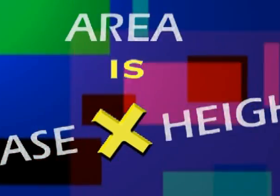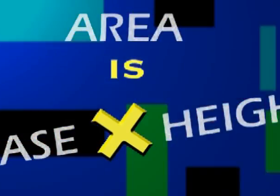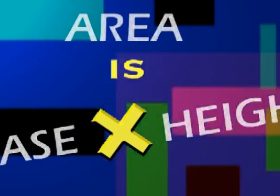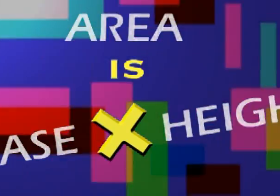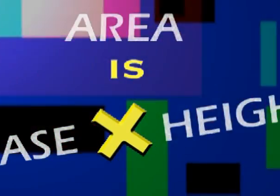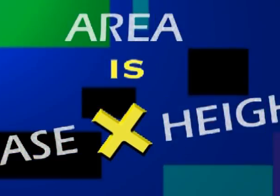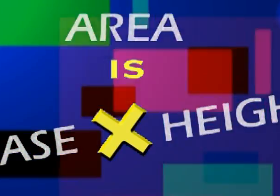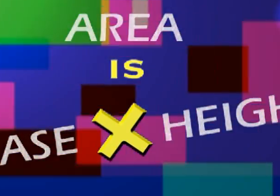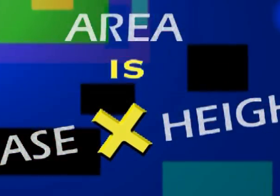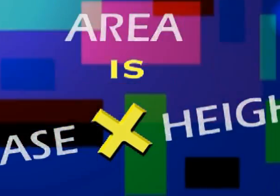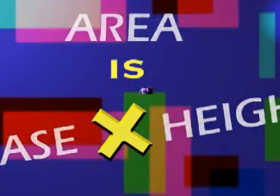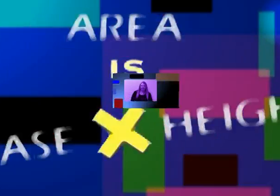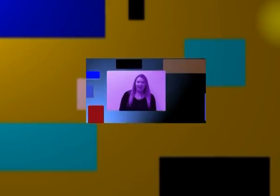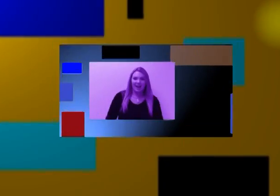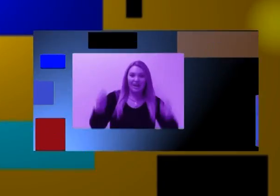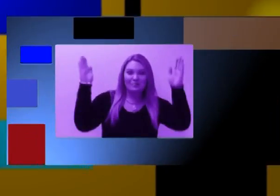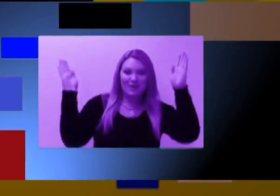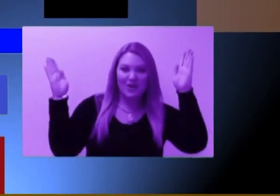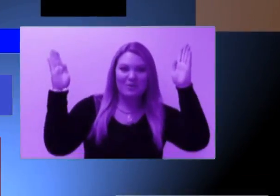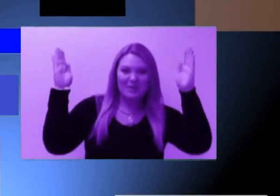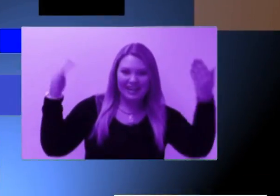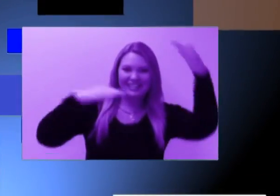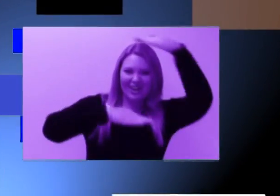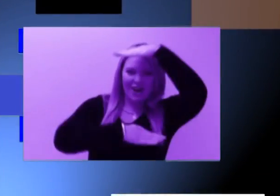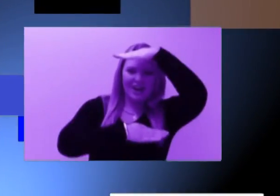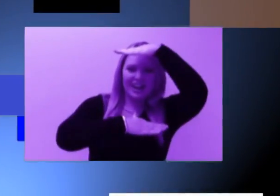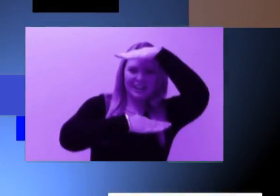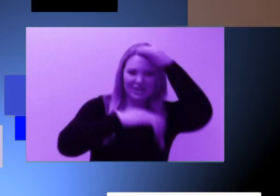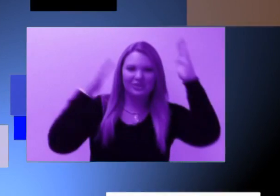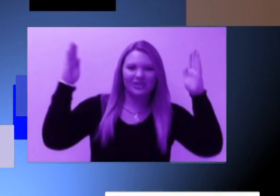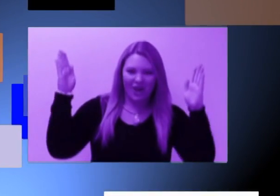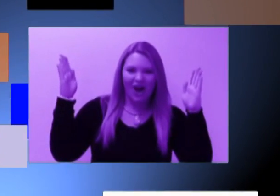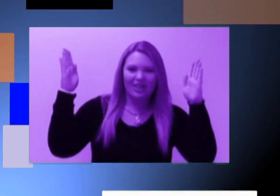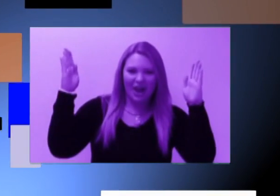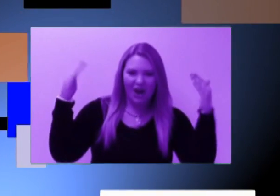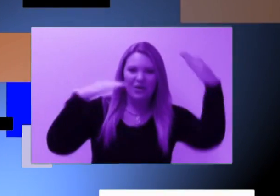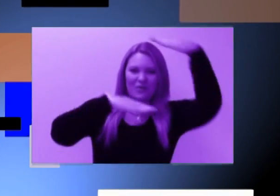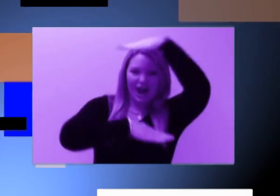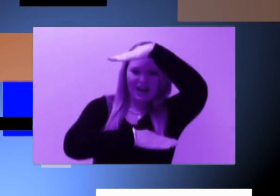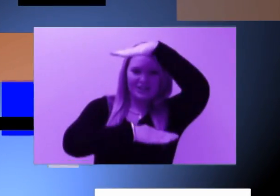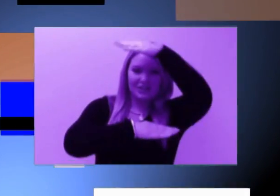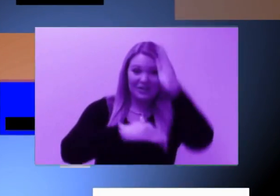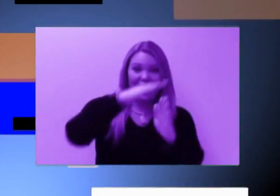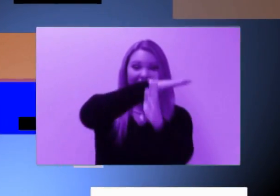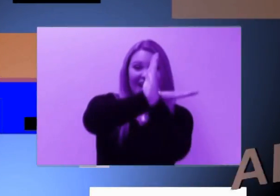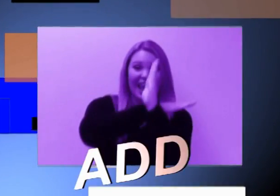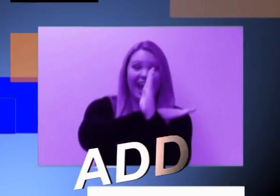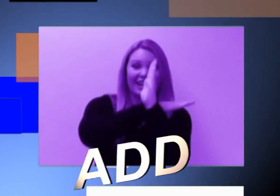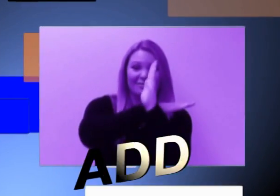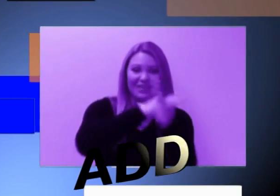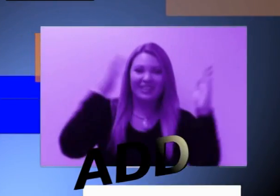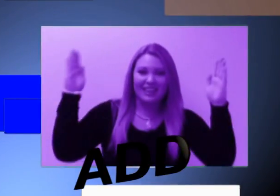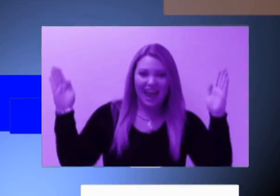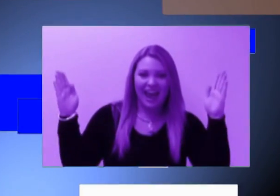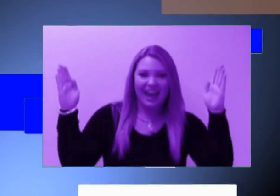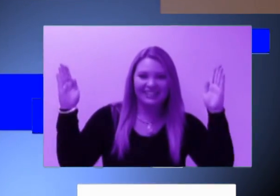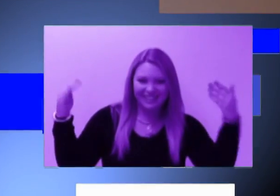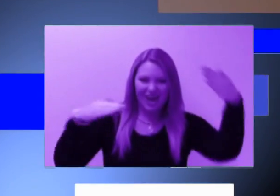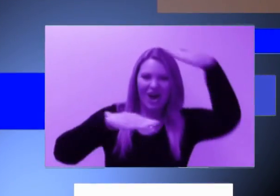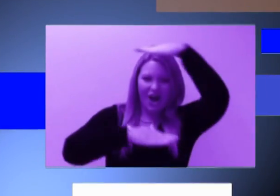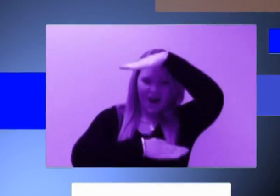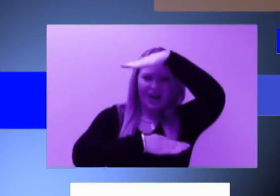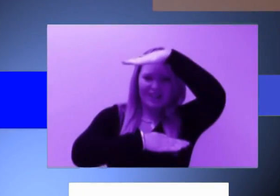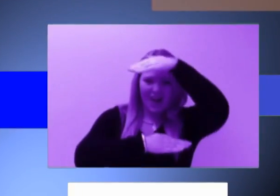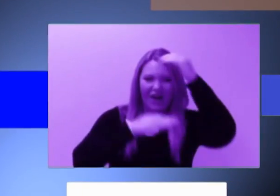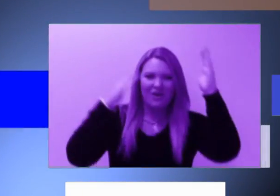Area is base times height. Perimeter, it goes all around. You've gotta add up the legs